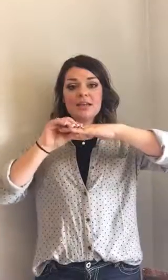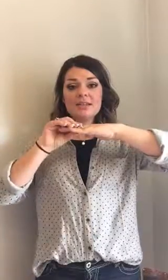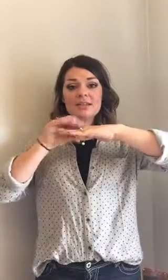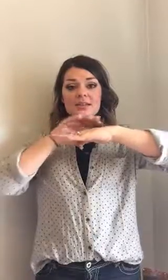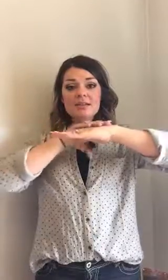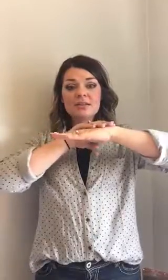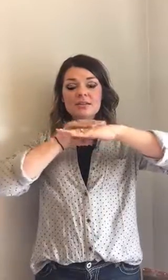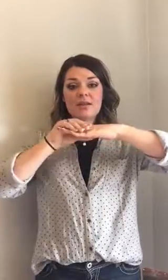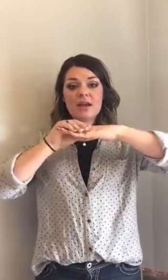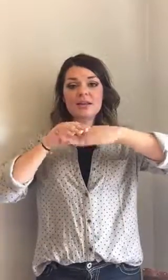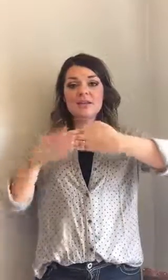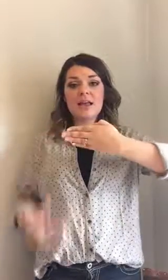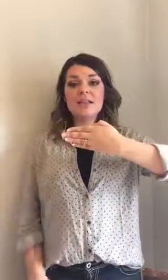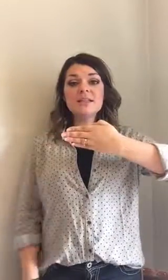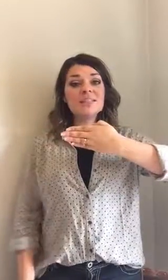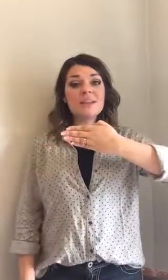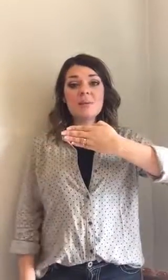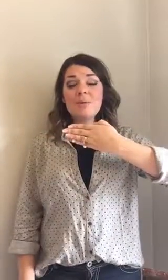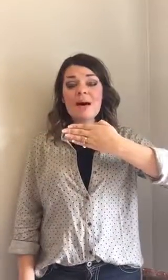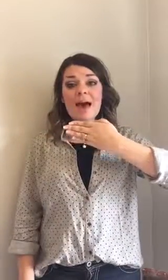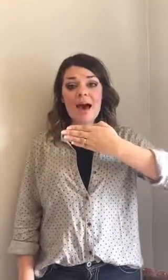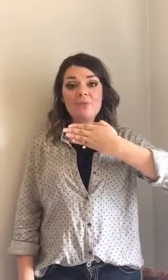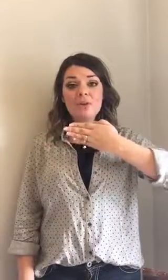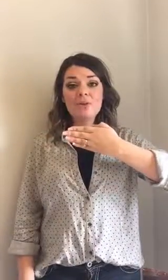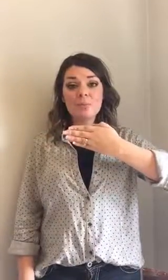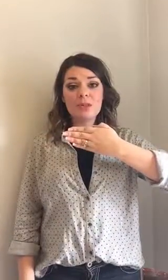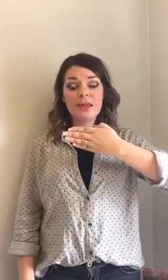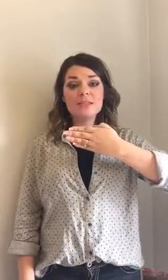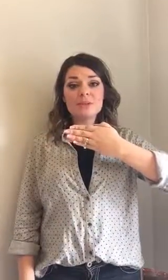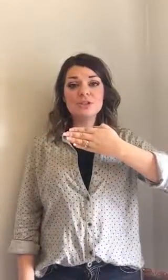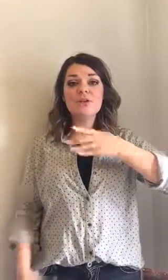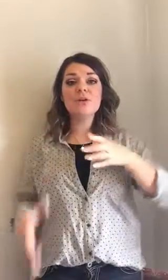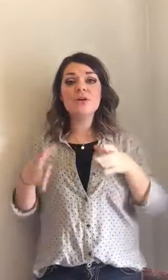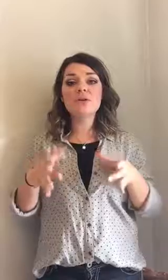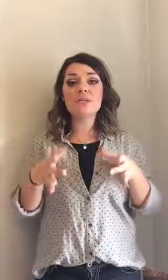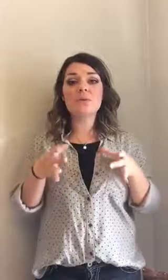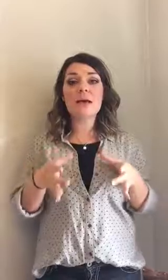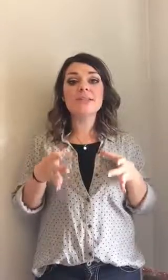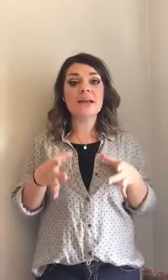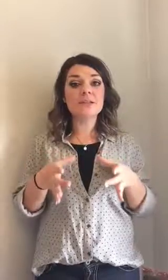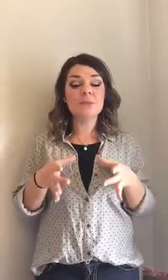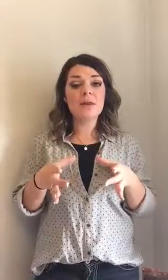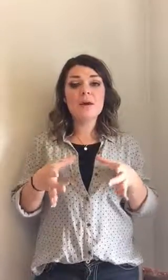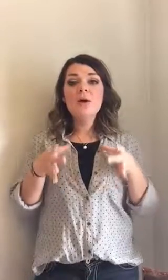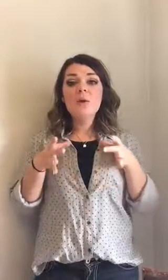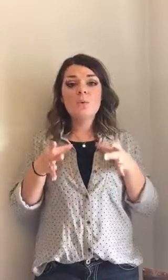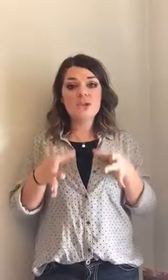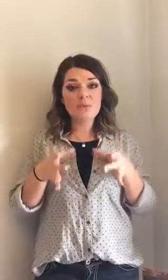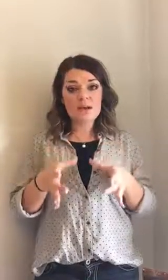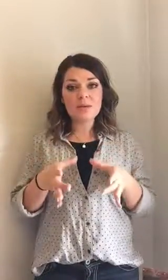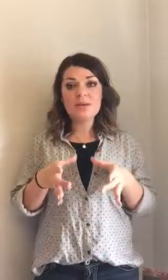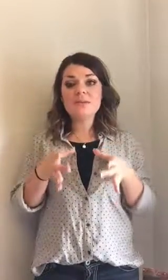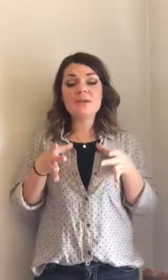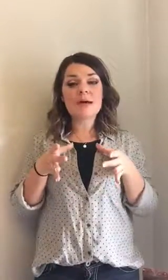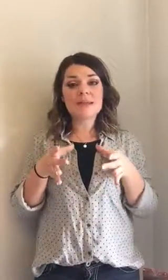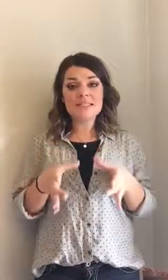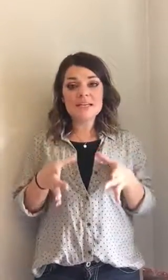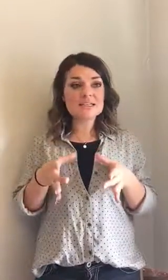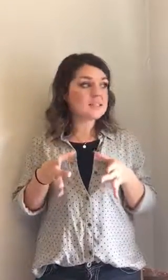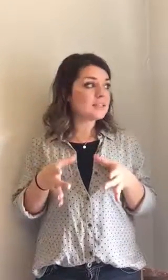right and this is gonna be about half of your plate especially if you're using the right size plate which I recommend using about a six to